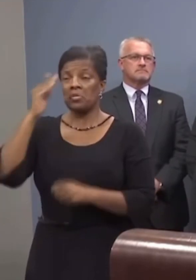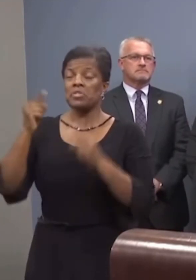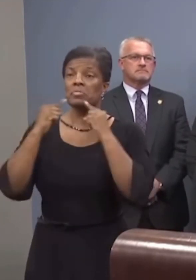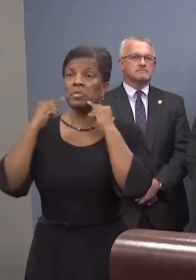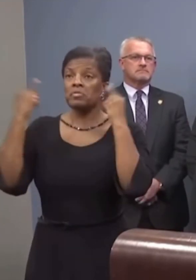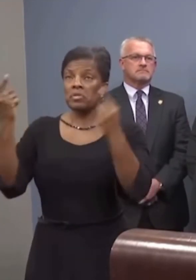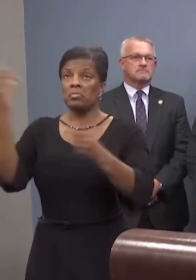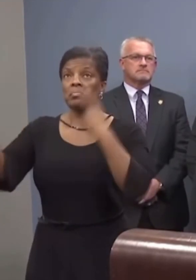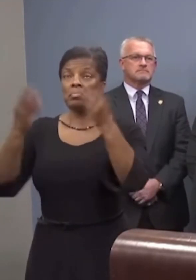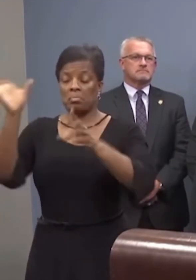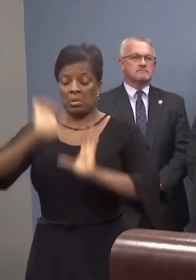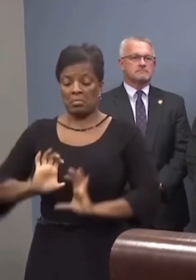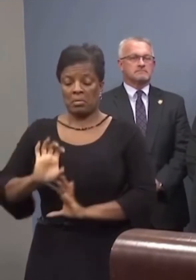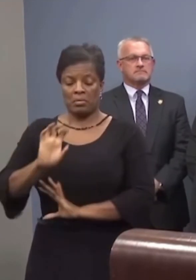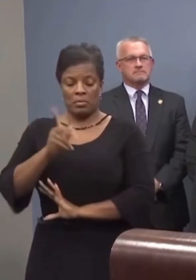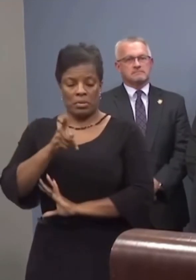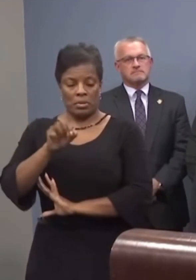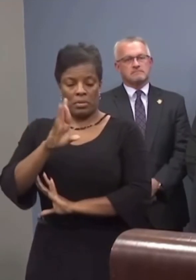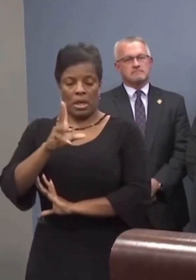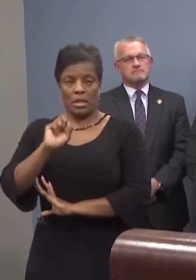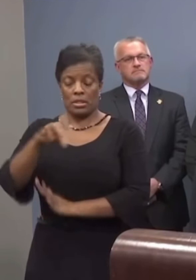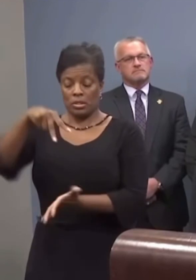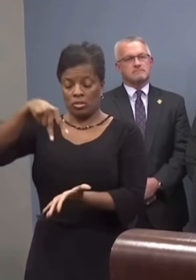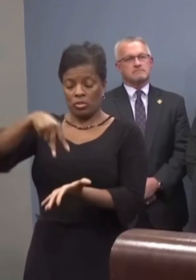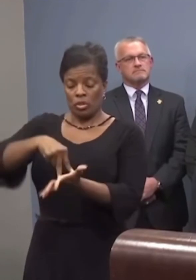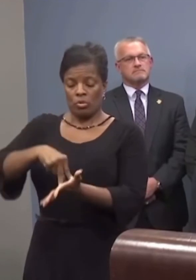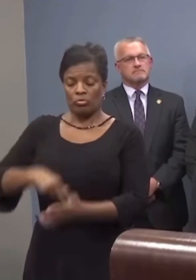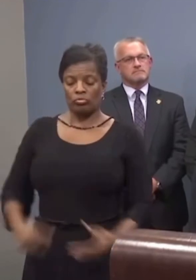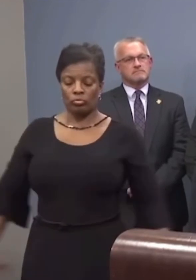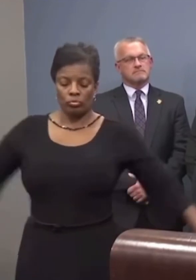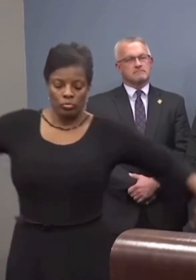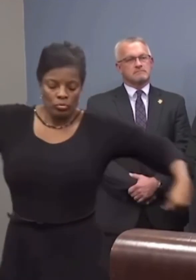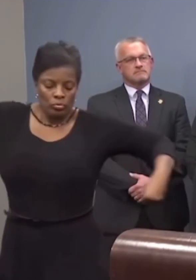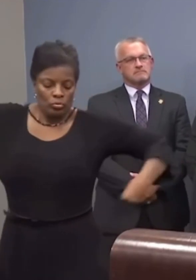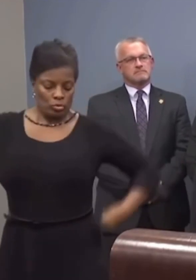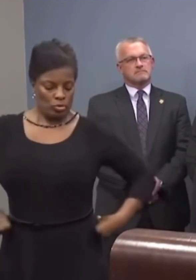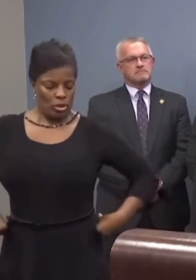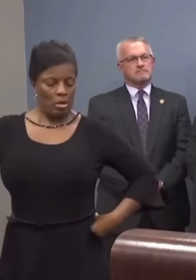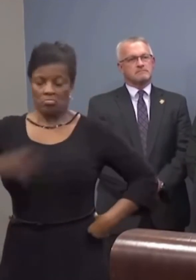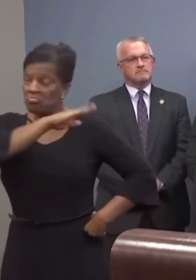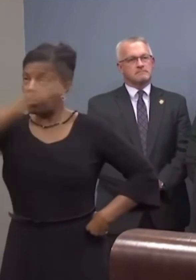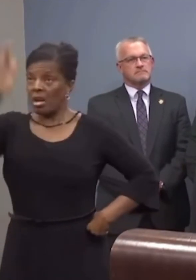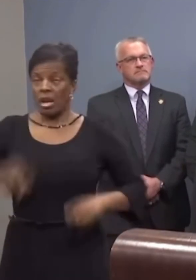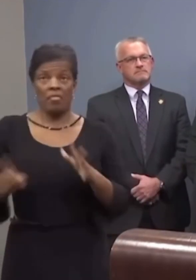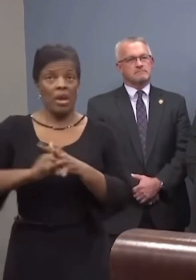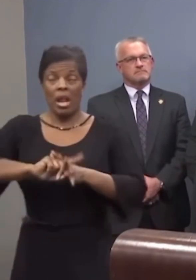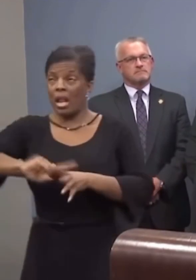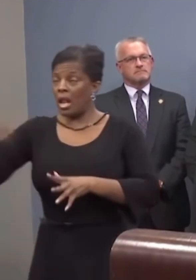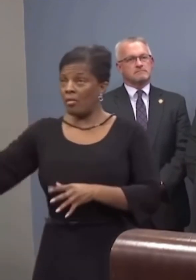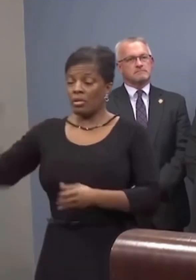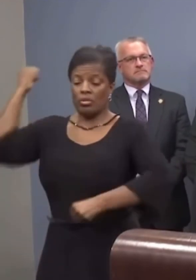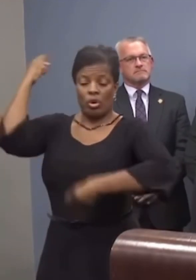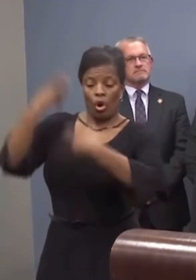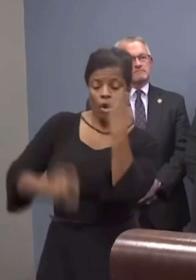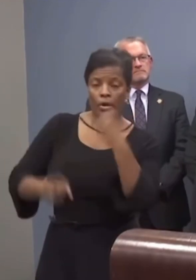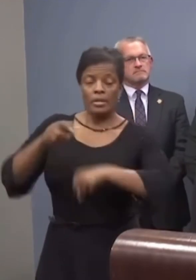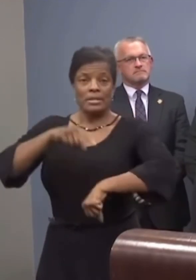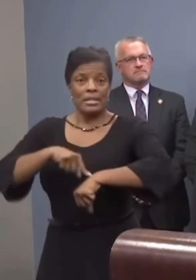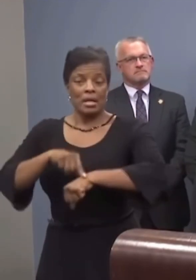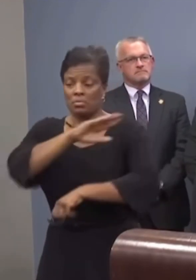Seminole Heights, who stood up with us shoulder to shoulder, who never left during the tough times, who never quit on